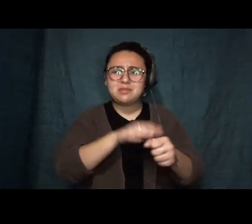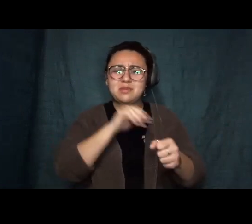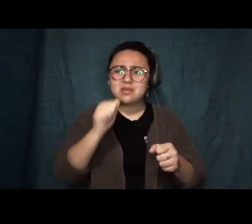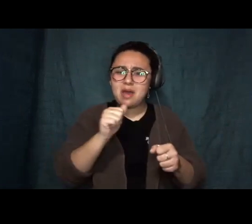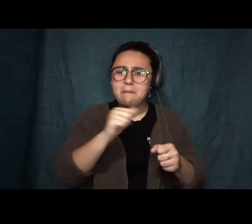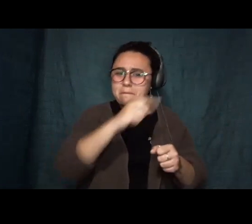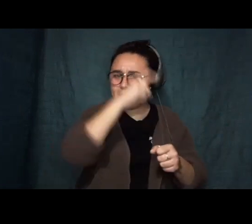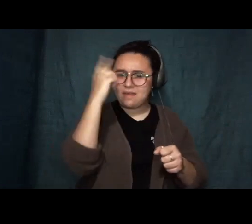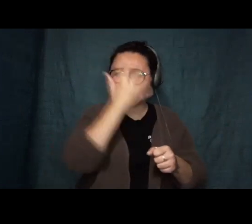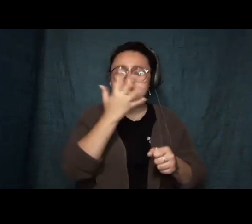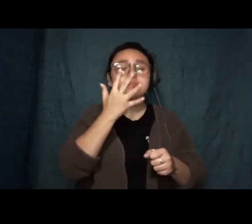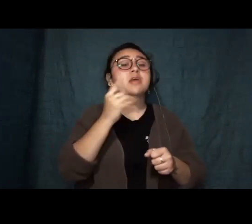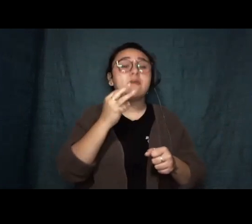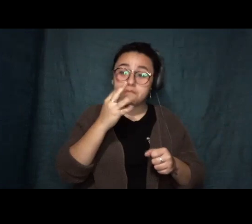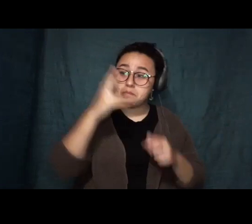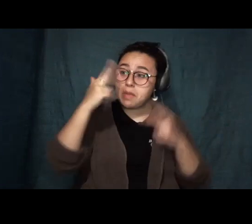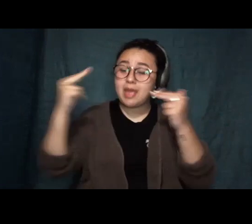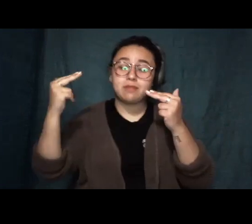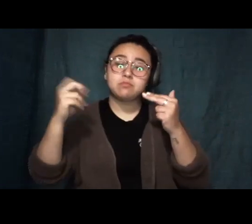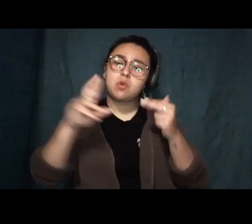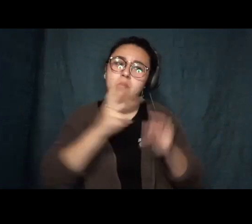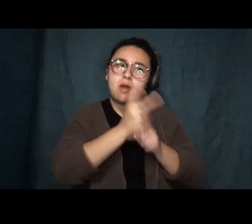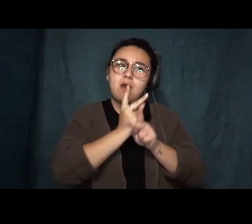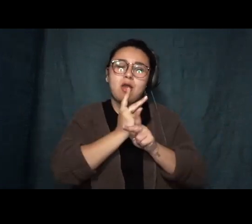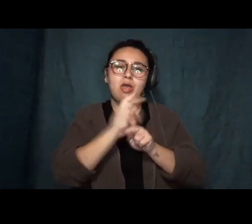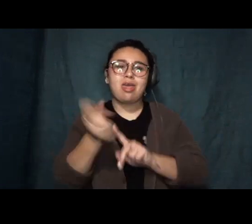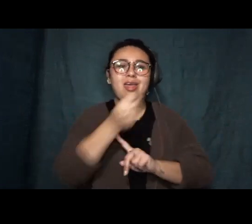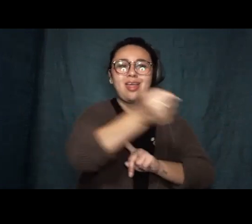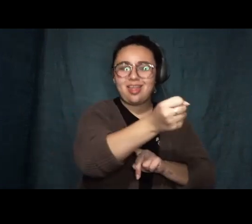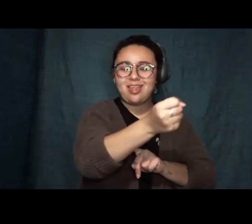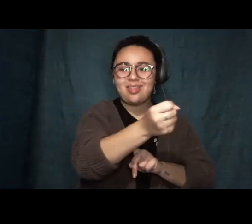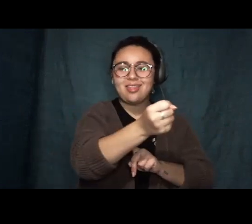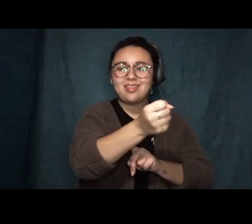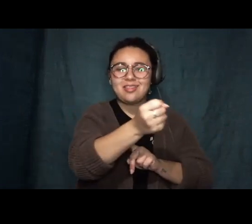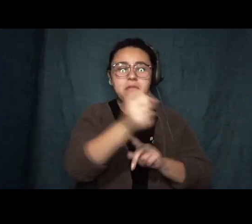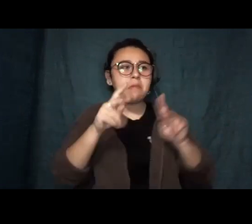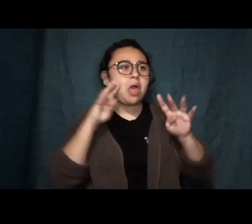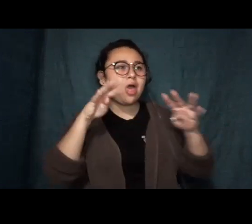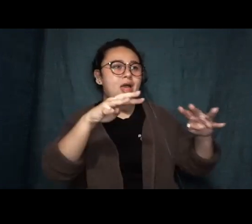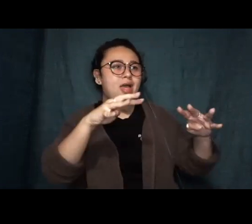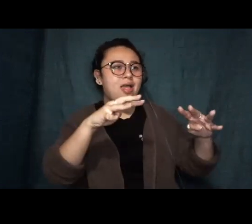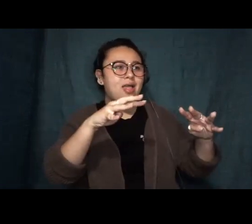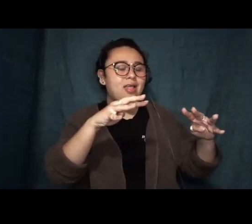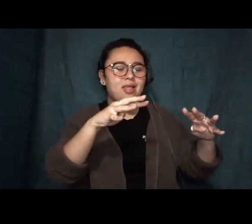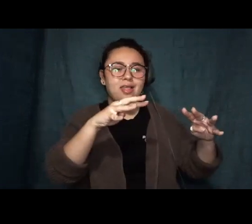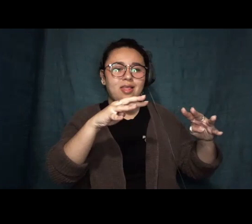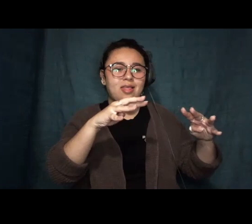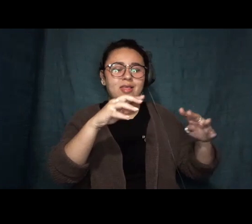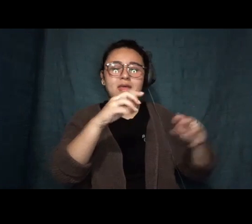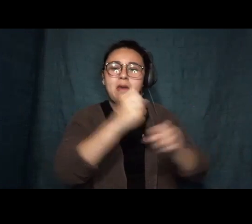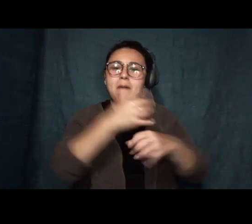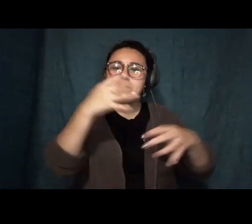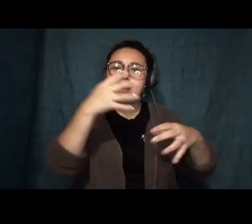borrow. A bomb and a satchel bag. I can believe it, because I am Black, actually.